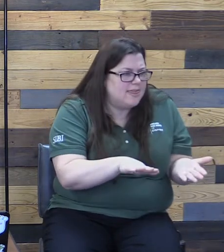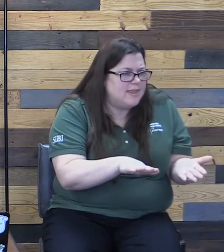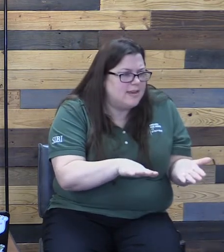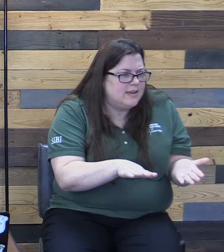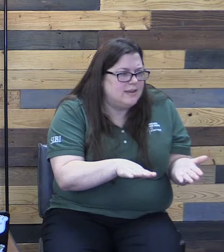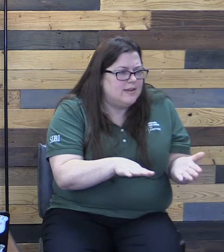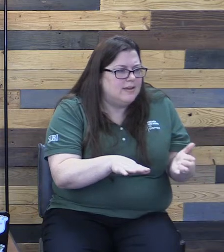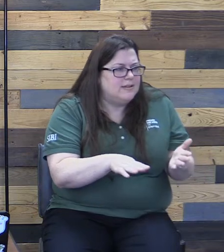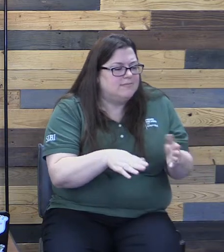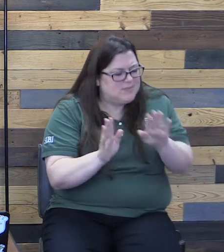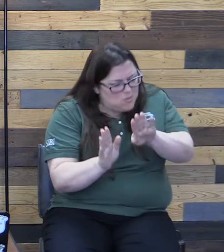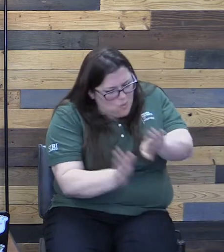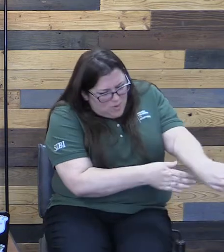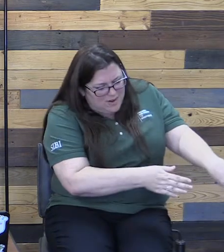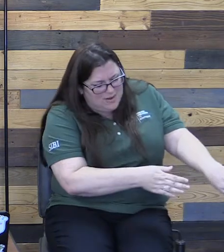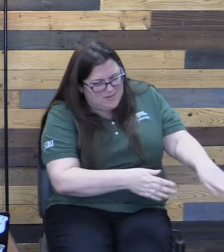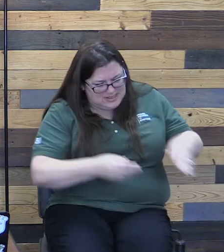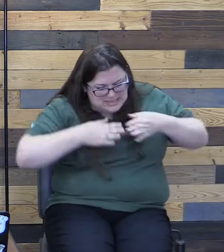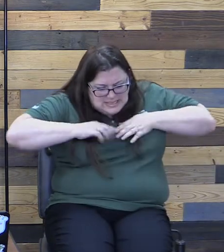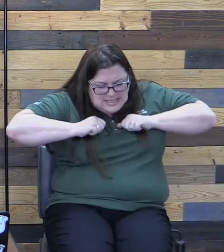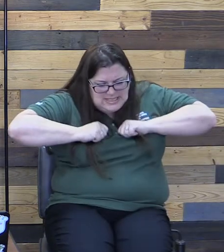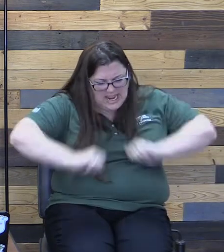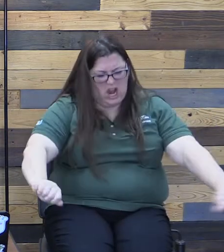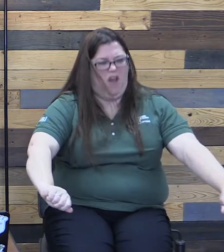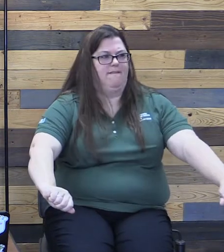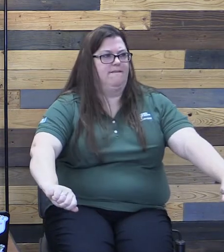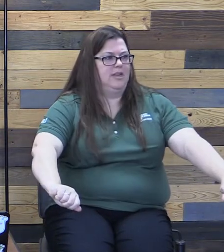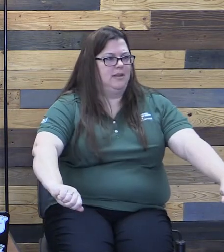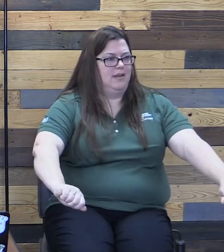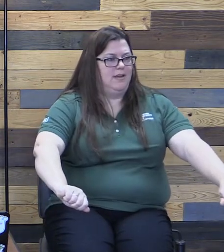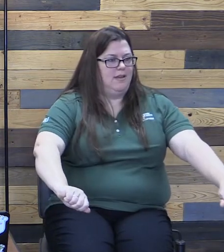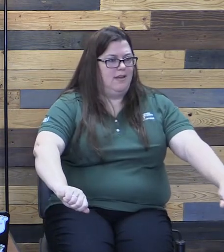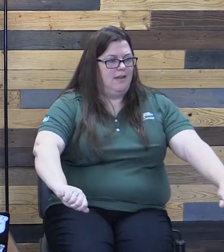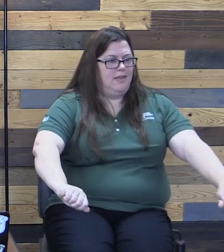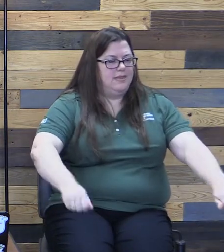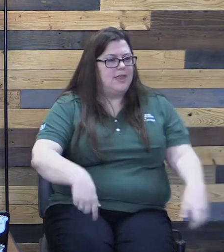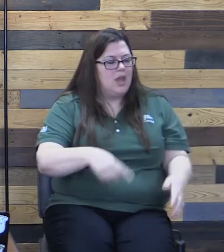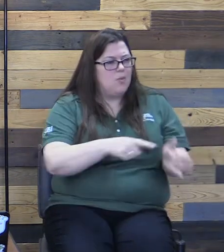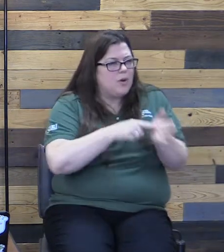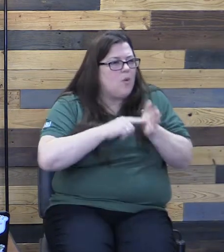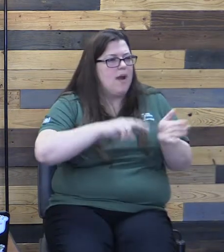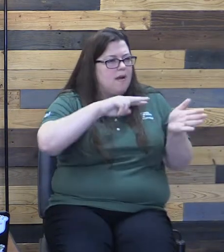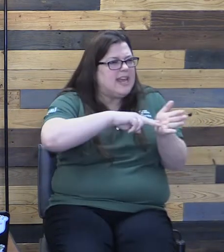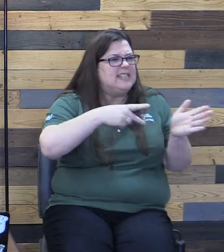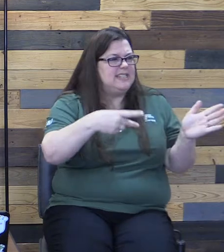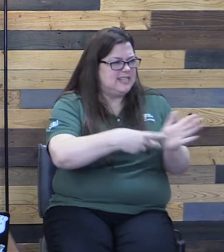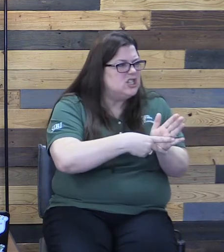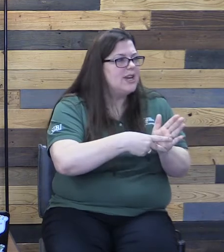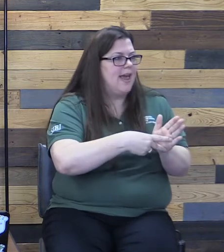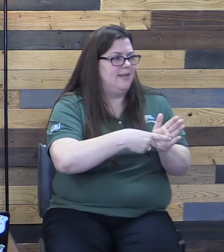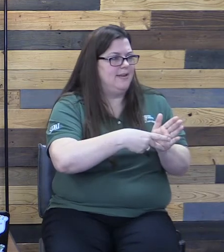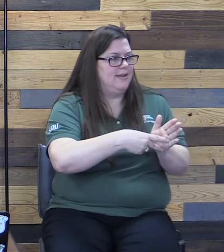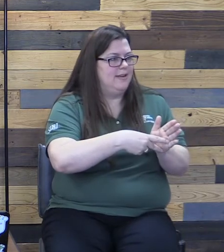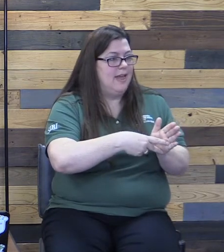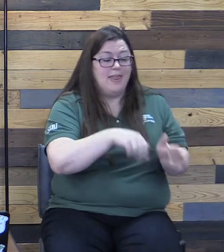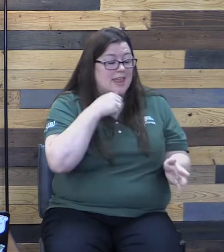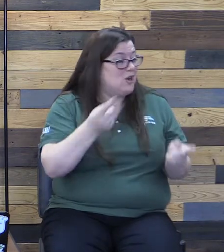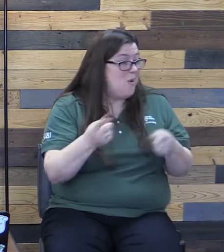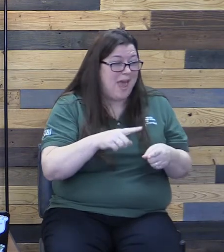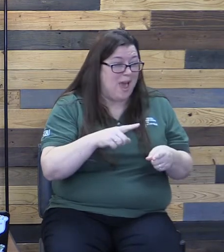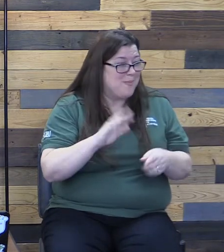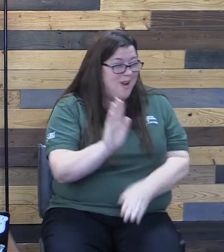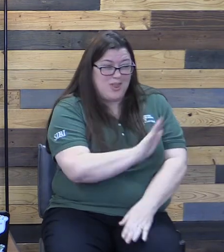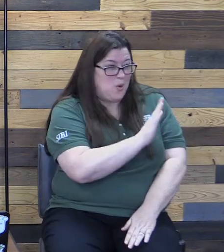off. These are all things that require intentionality behind them. They're not things that just kind of happen on their own.